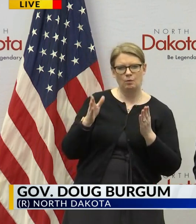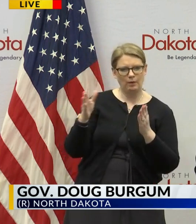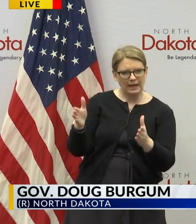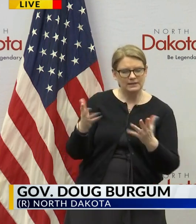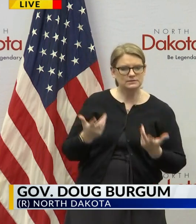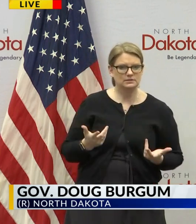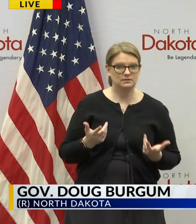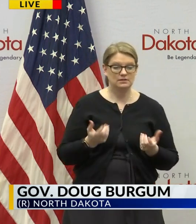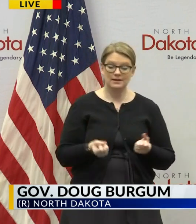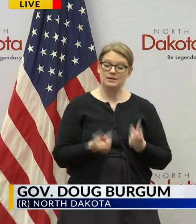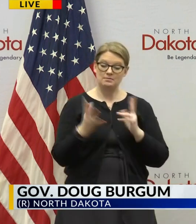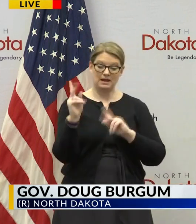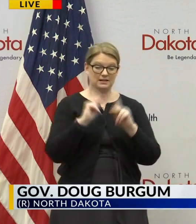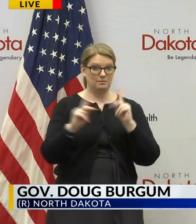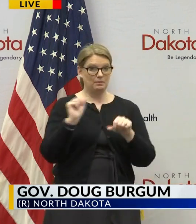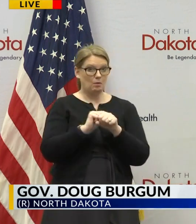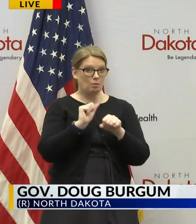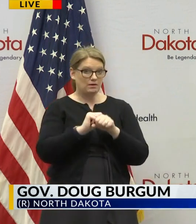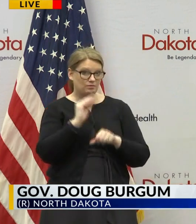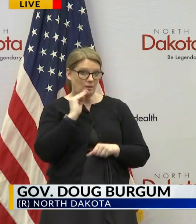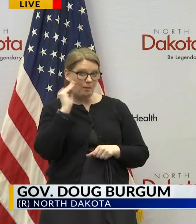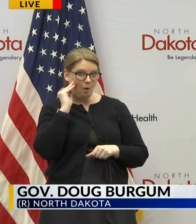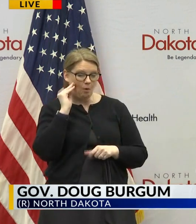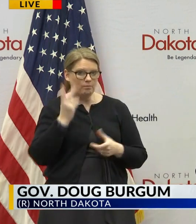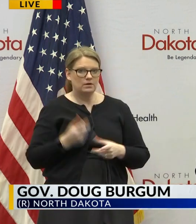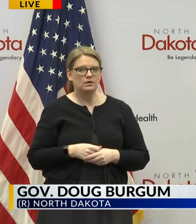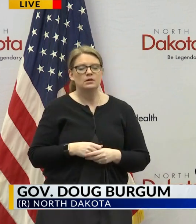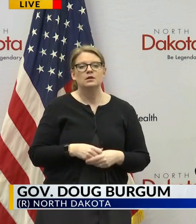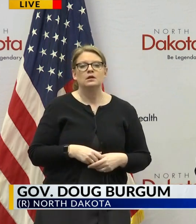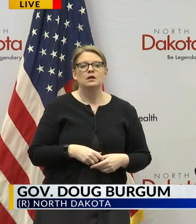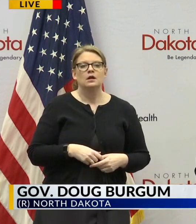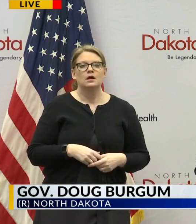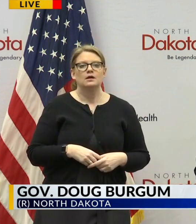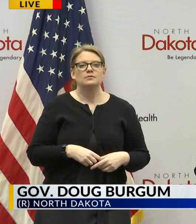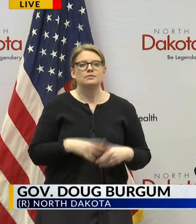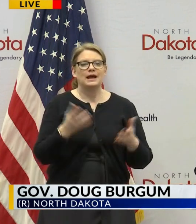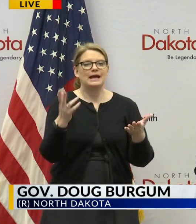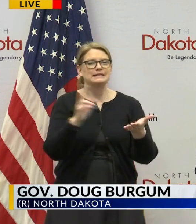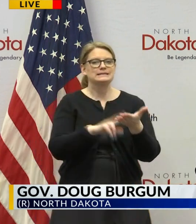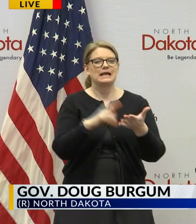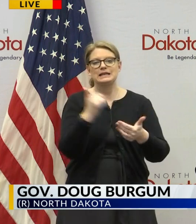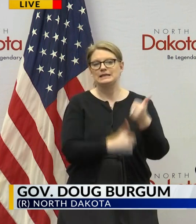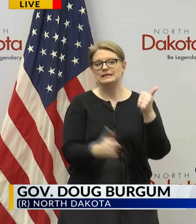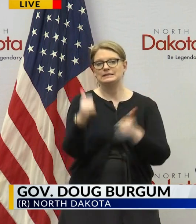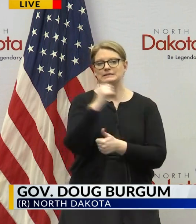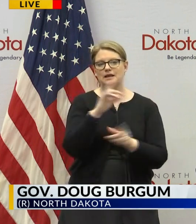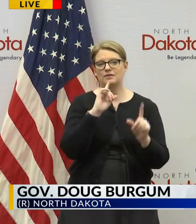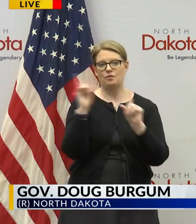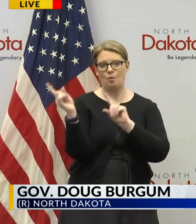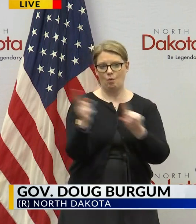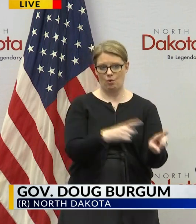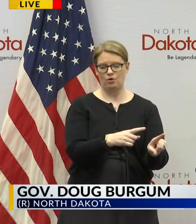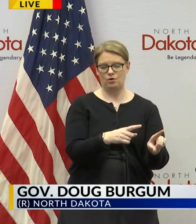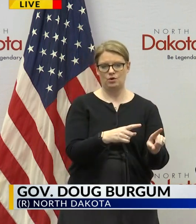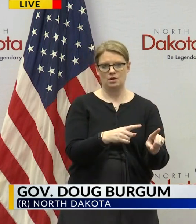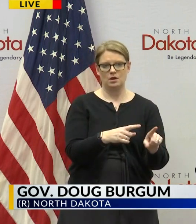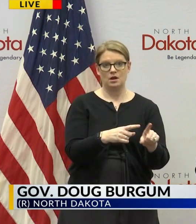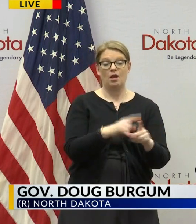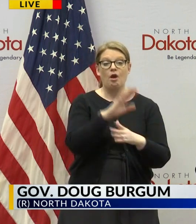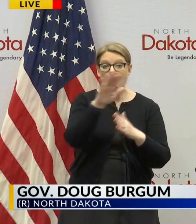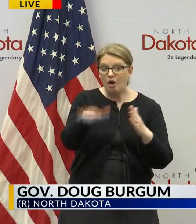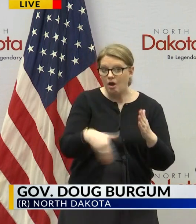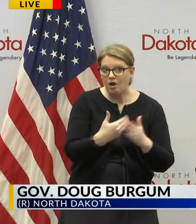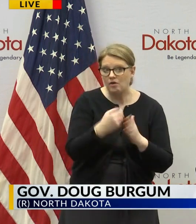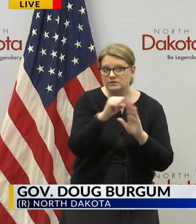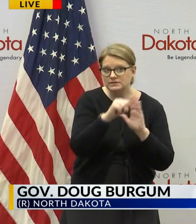workers working remotely but with a focus on that service today I sign an executive order directing all state